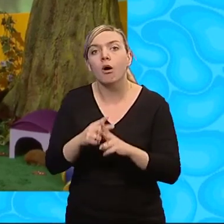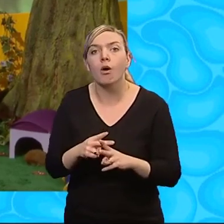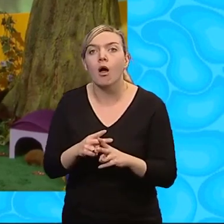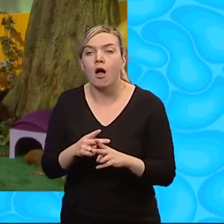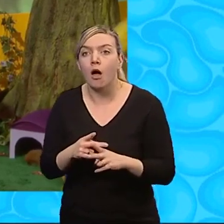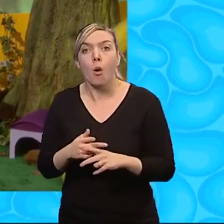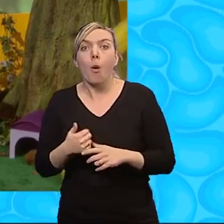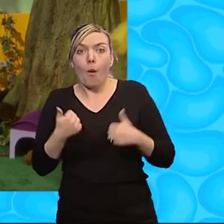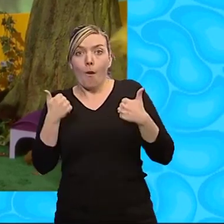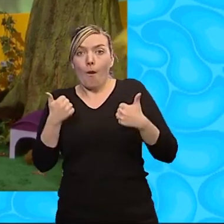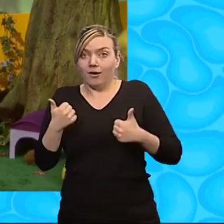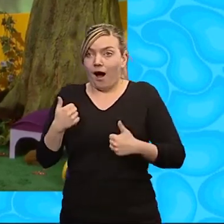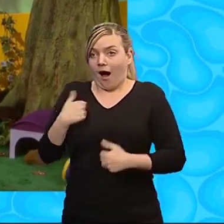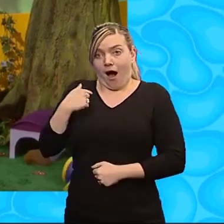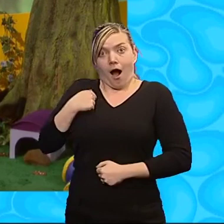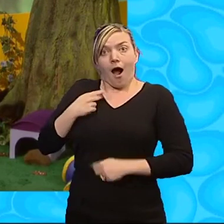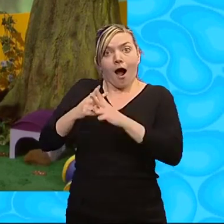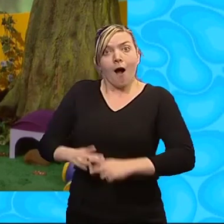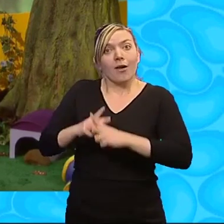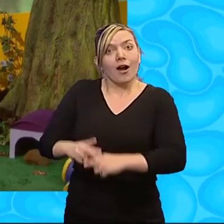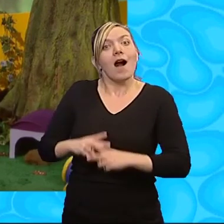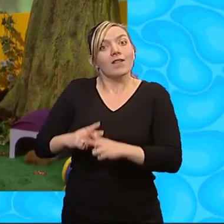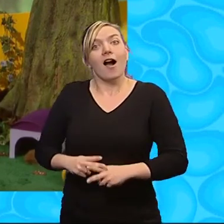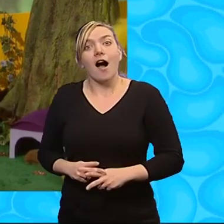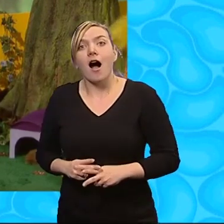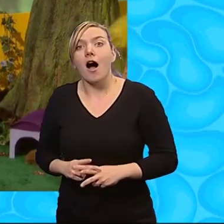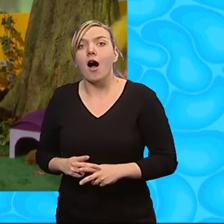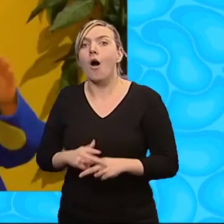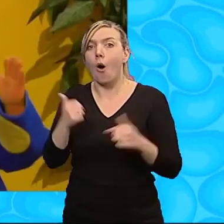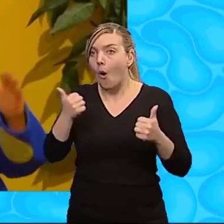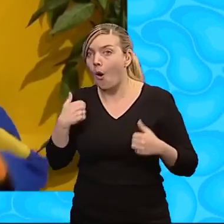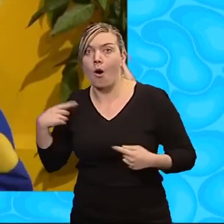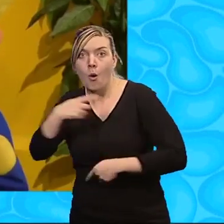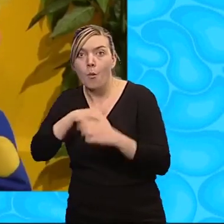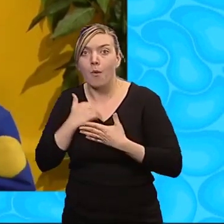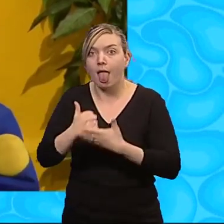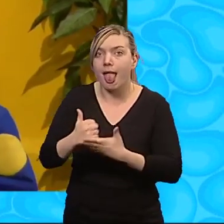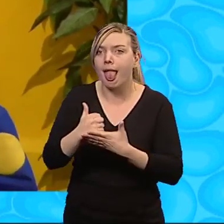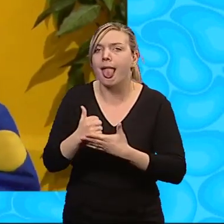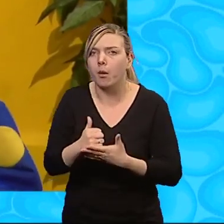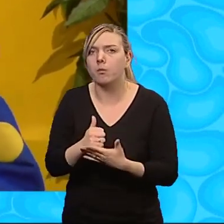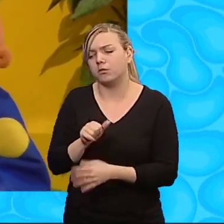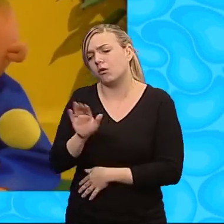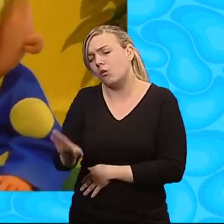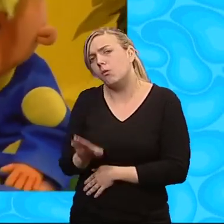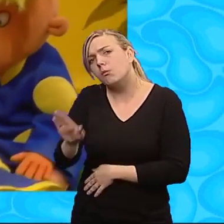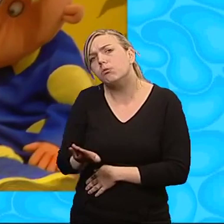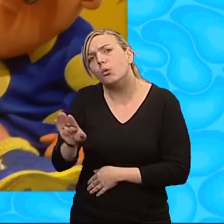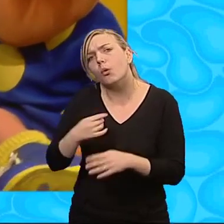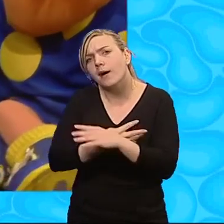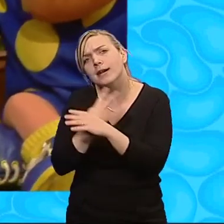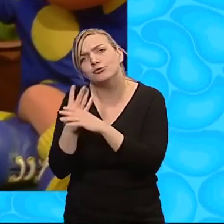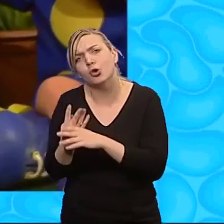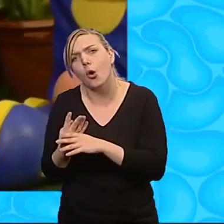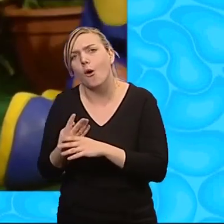OK, Max. Yes, I'll look after her. Oh, yeah, and we'll help you, Fizzy. Oh, poor little hedgehog.